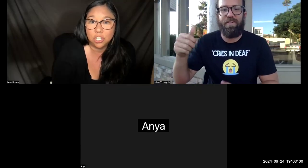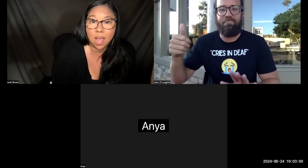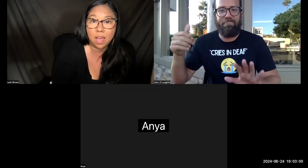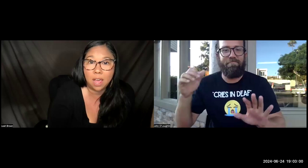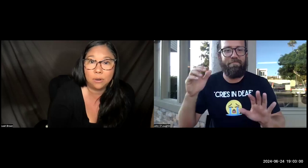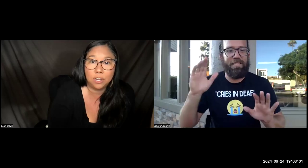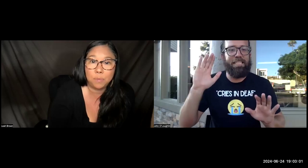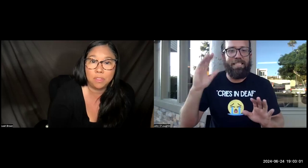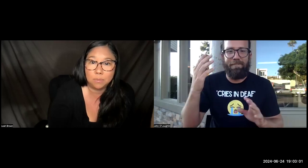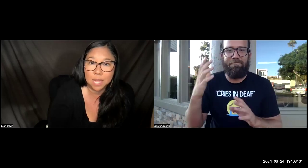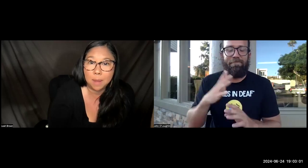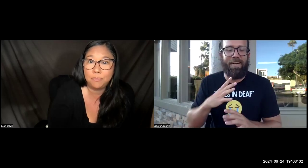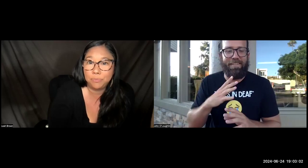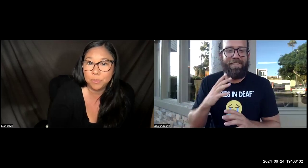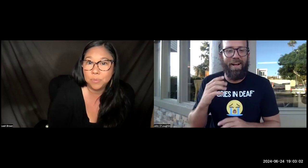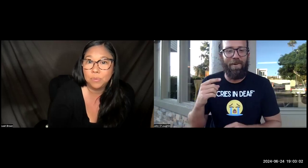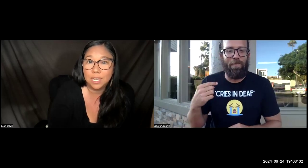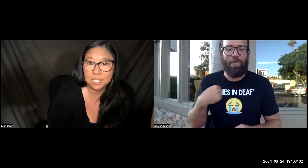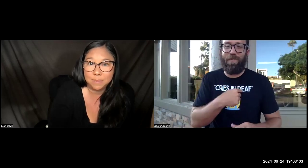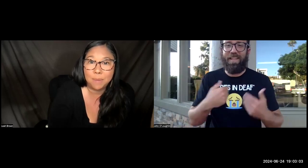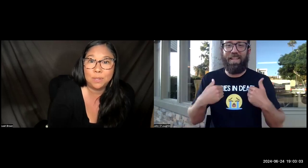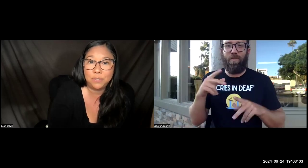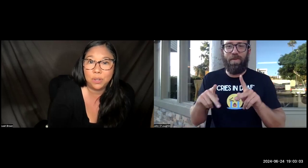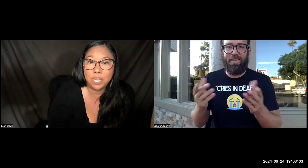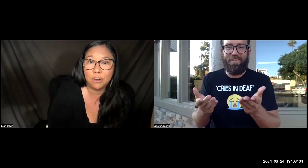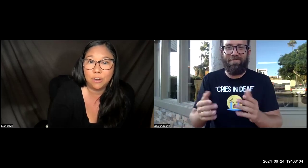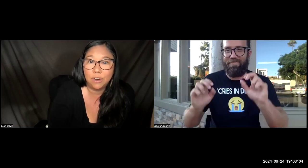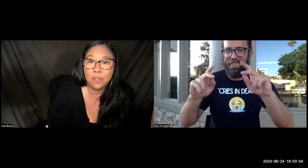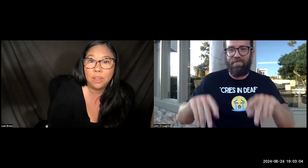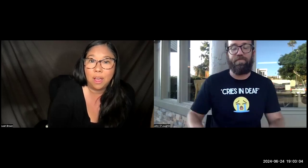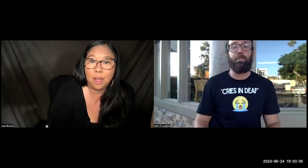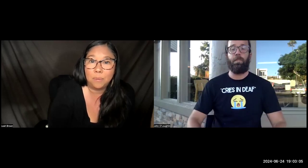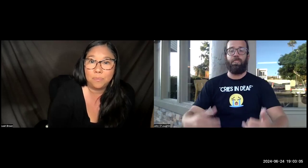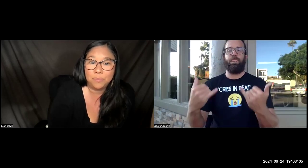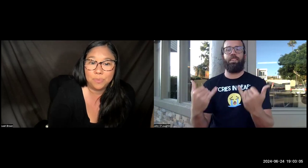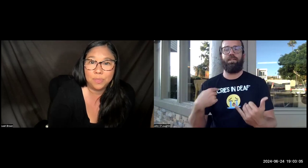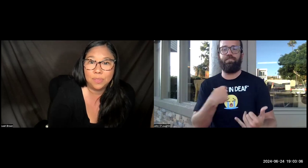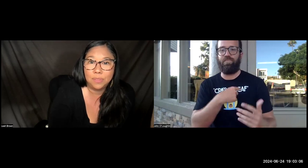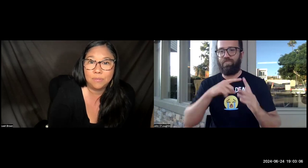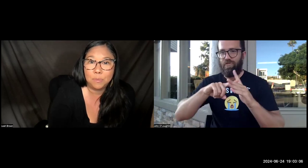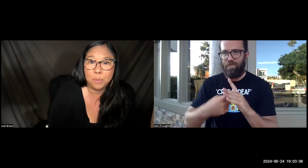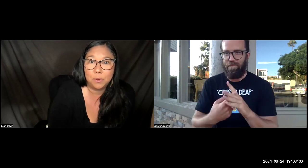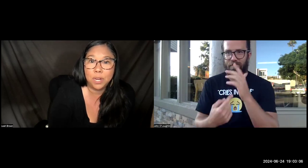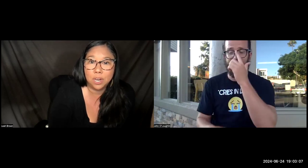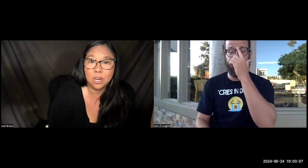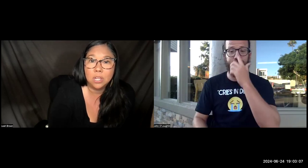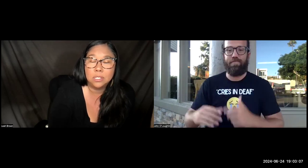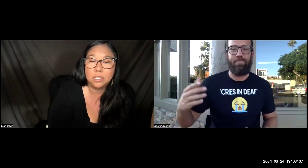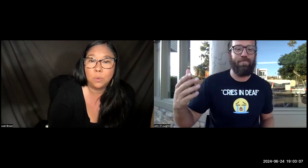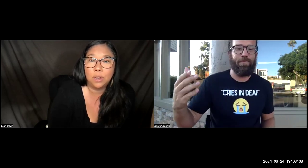chat or give me a thumbs up. It seems that most of you can hear her, um, for the people who are here. So we're